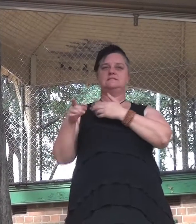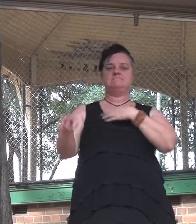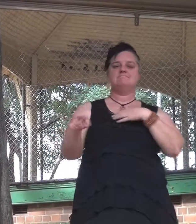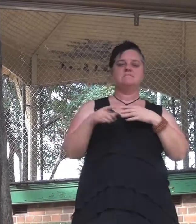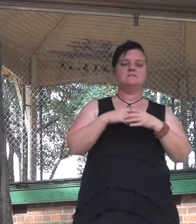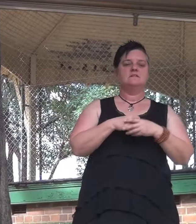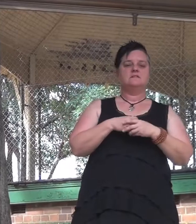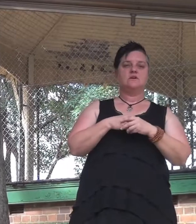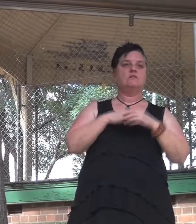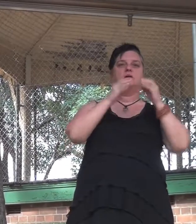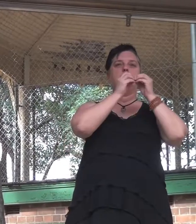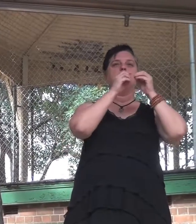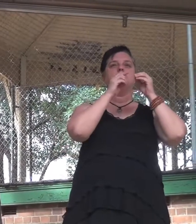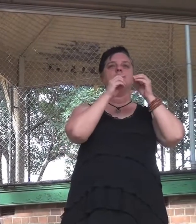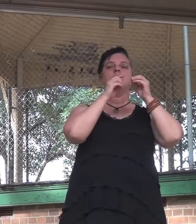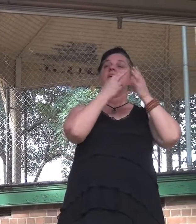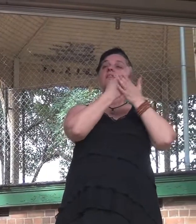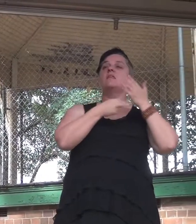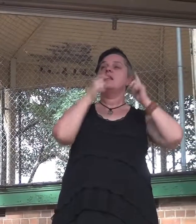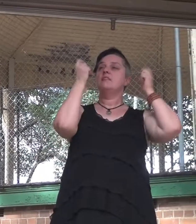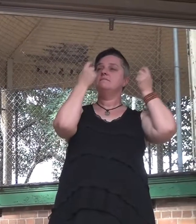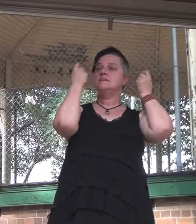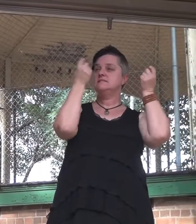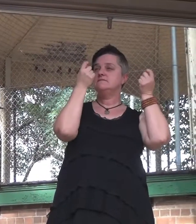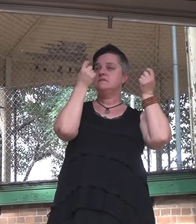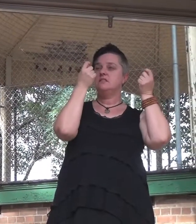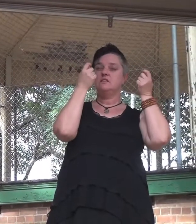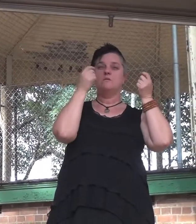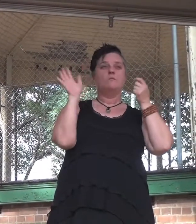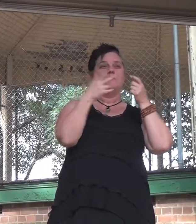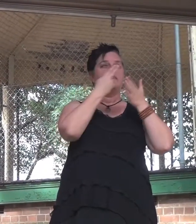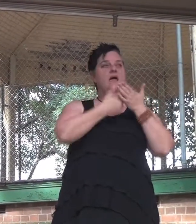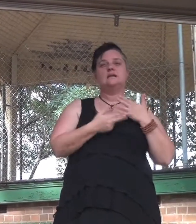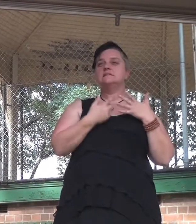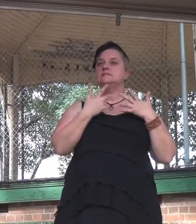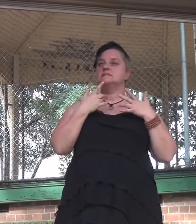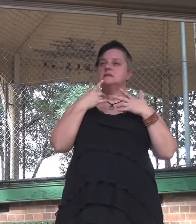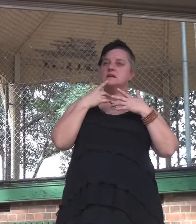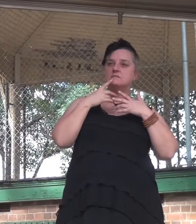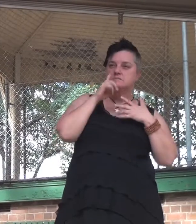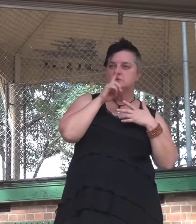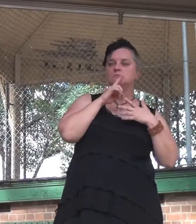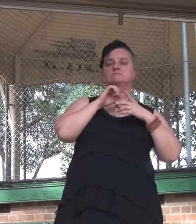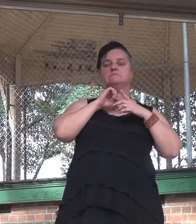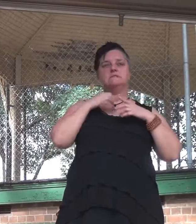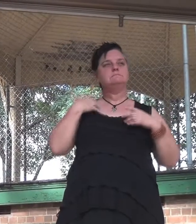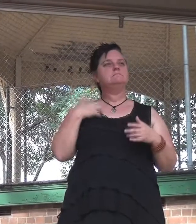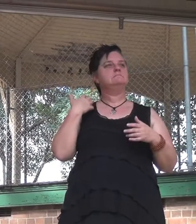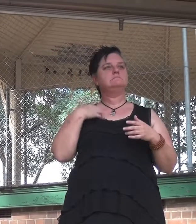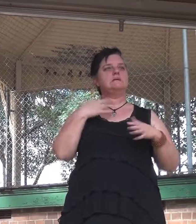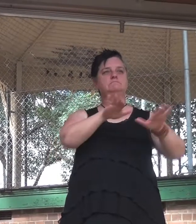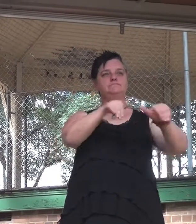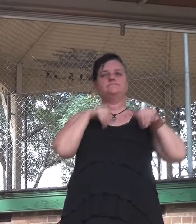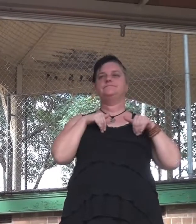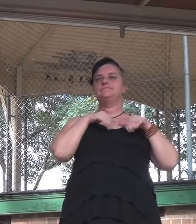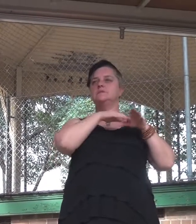And the Biennale was forced out of public pressure and otherwise to rescind that money. That, ladies and gentlemen, is an